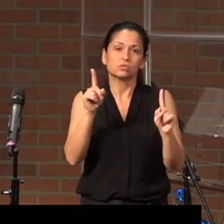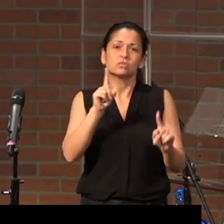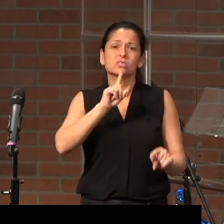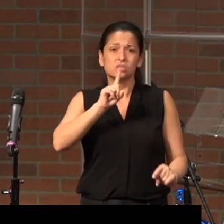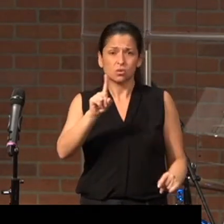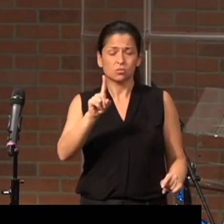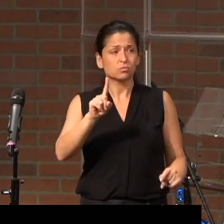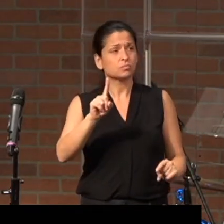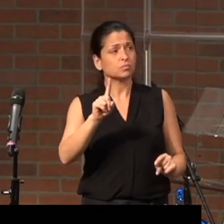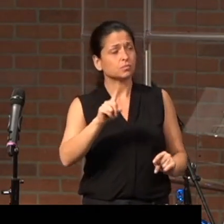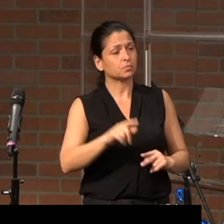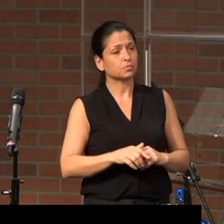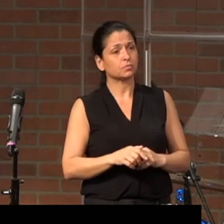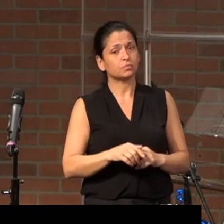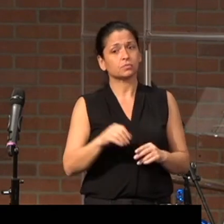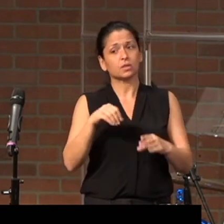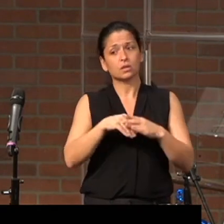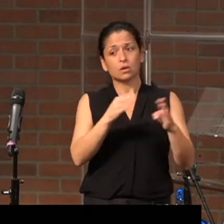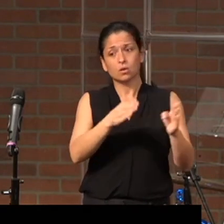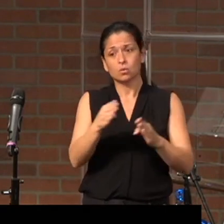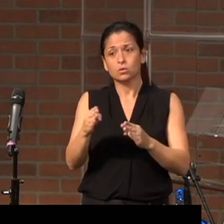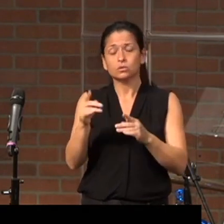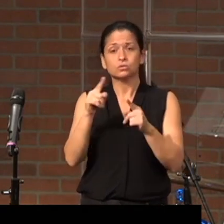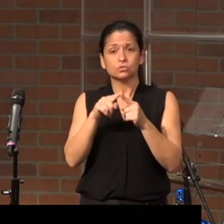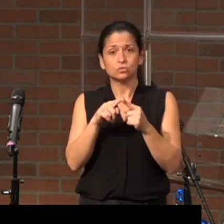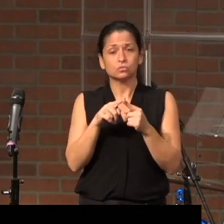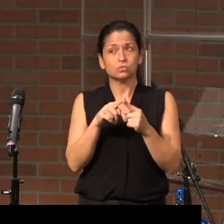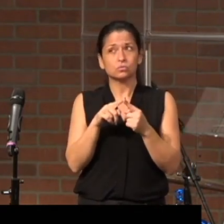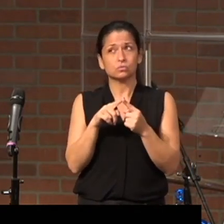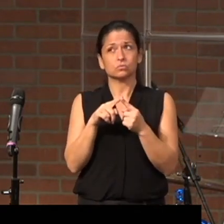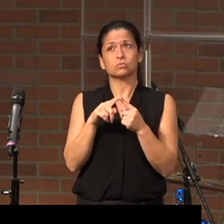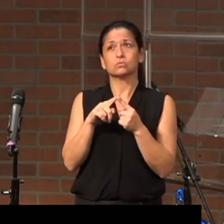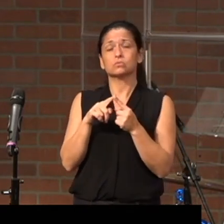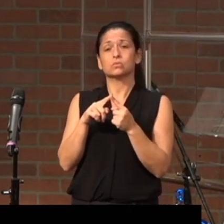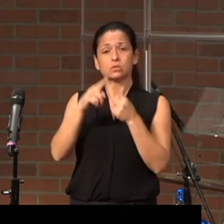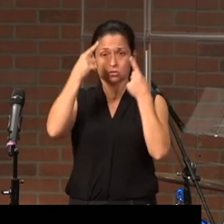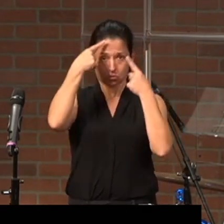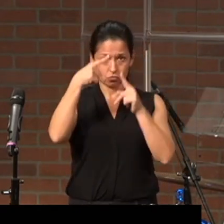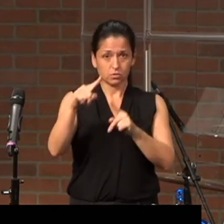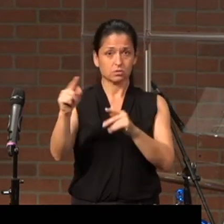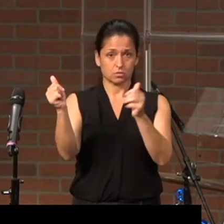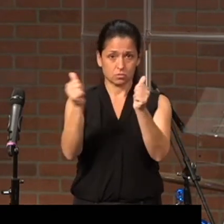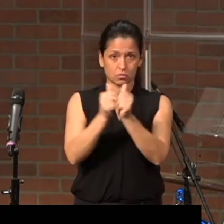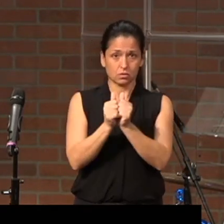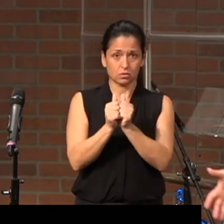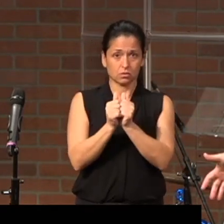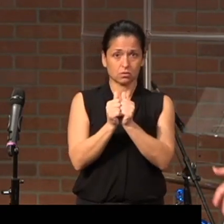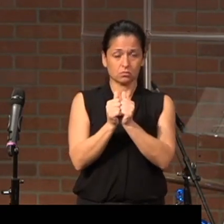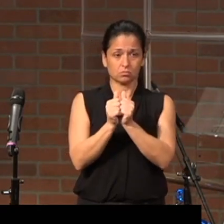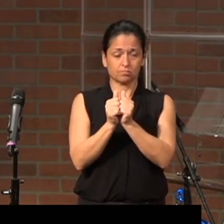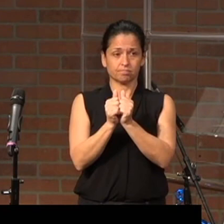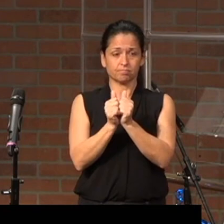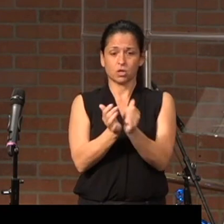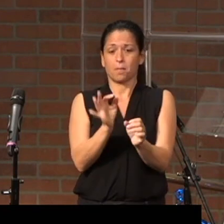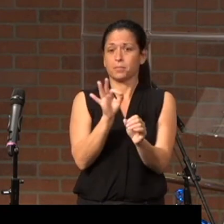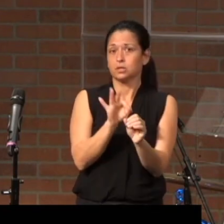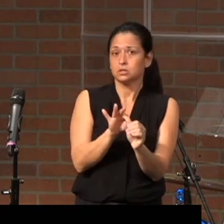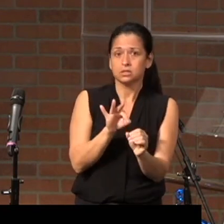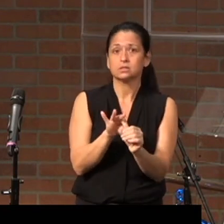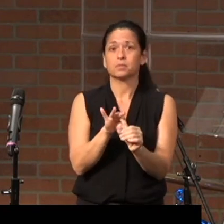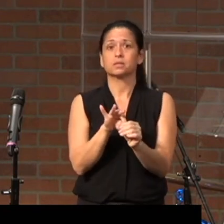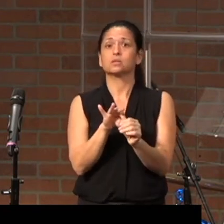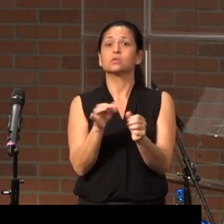in order to agree with, tap into, participate